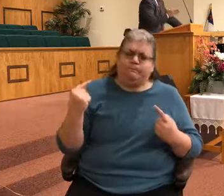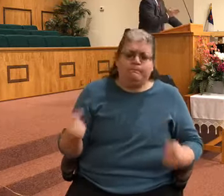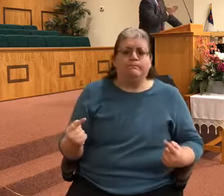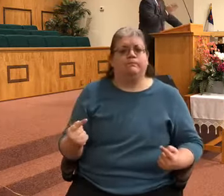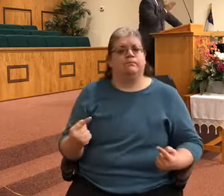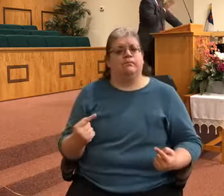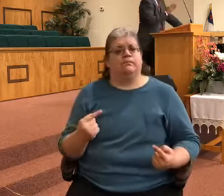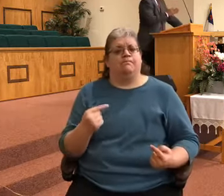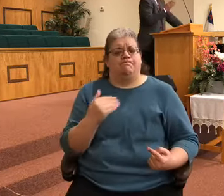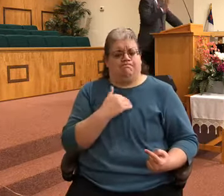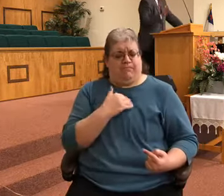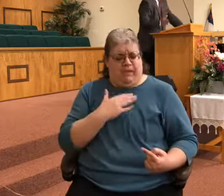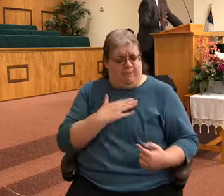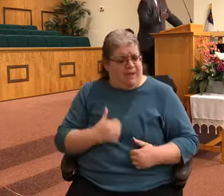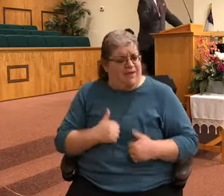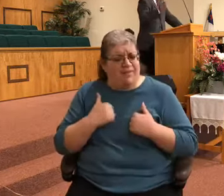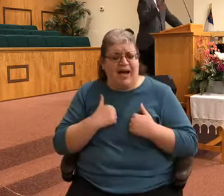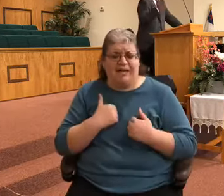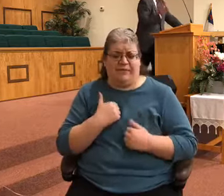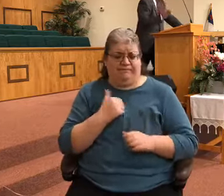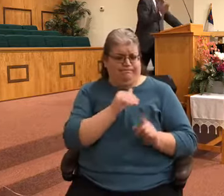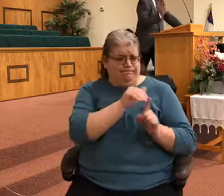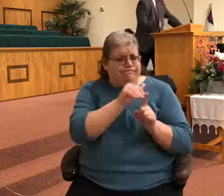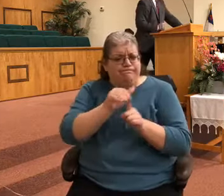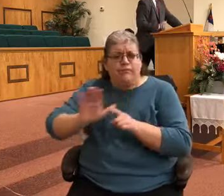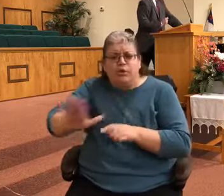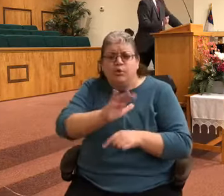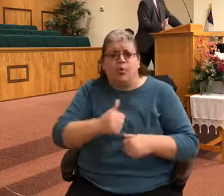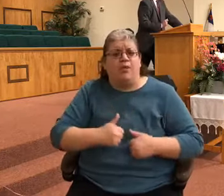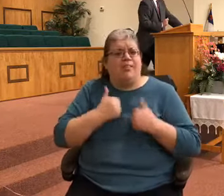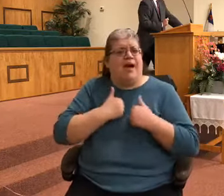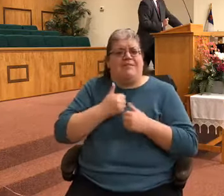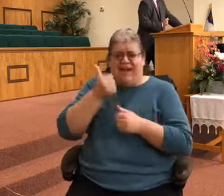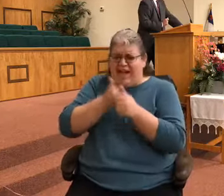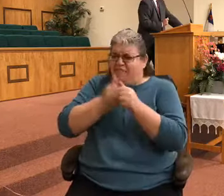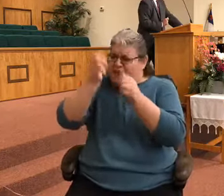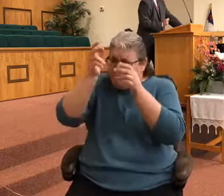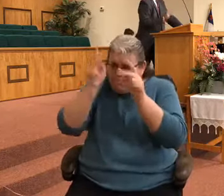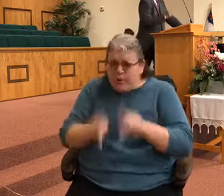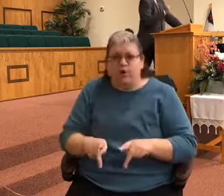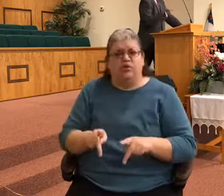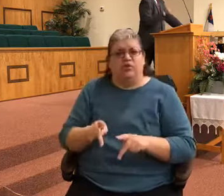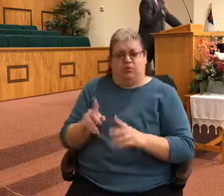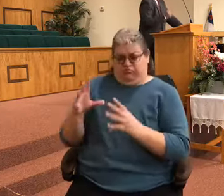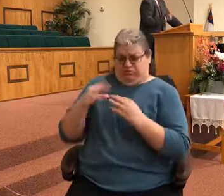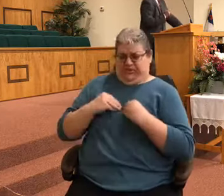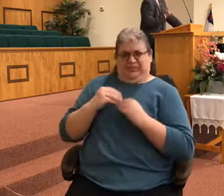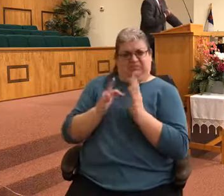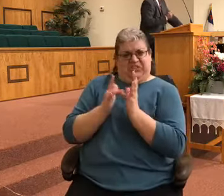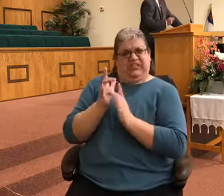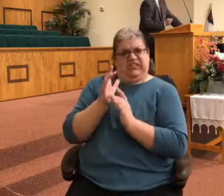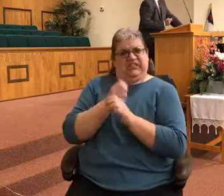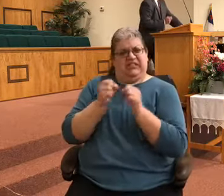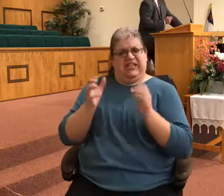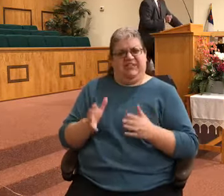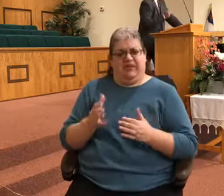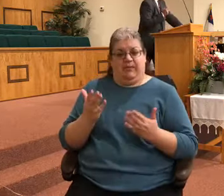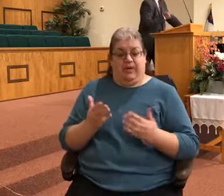every person who's ever received Jesus as Savior. Now, they may not always look like they've been delivered, but if they've